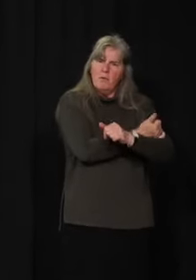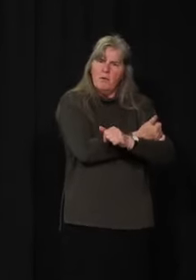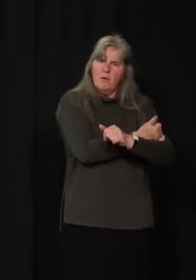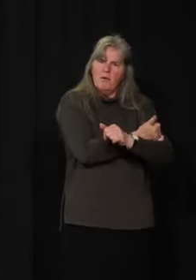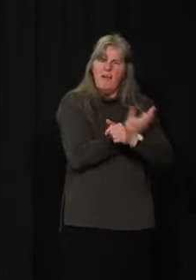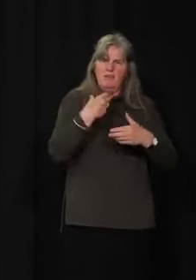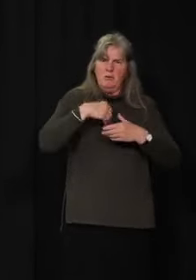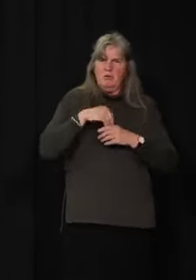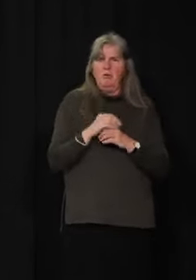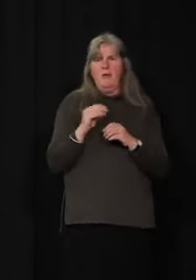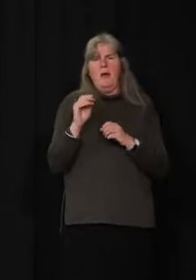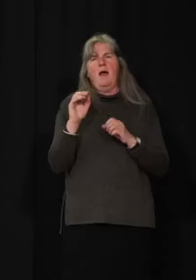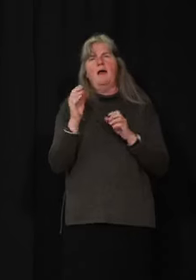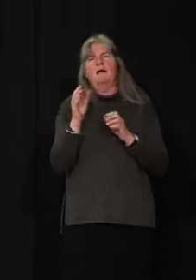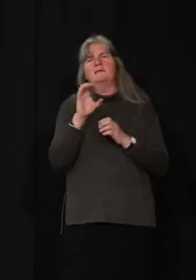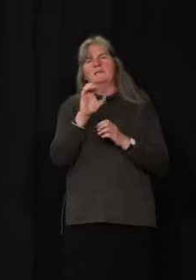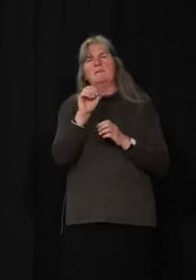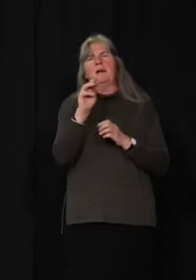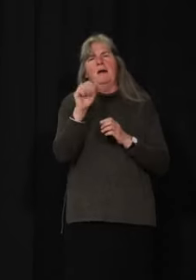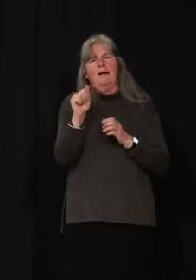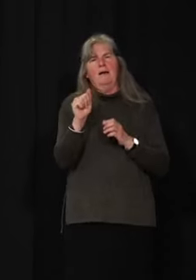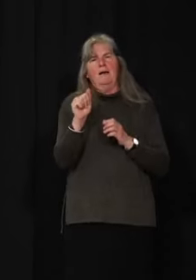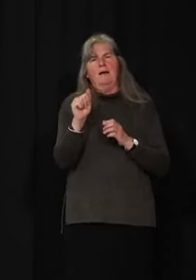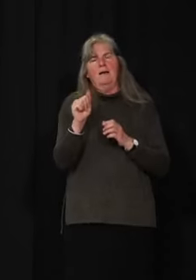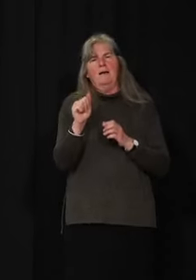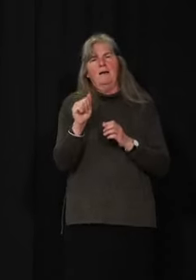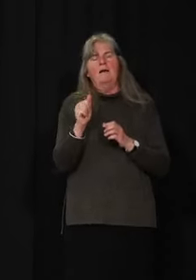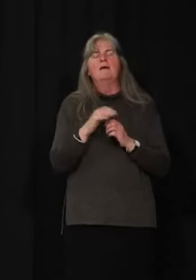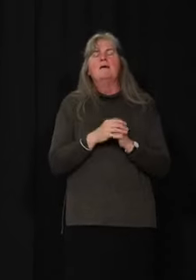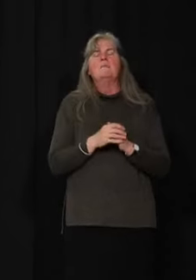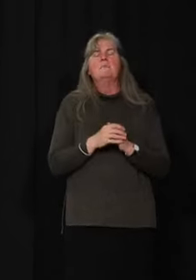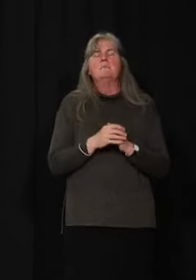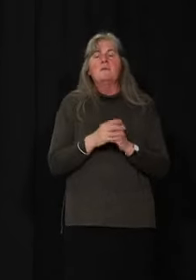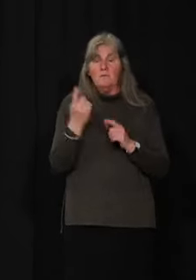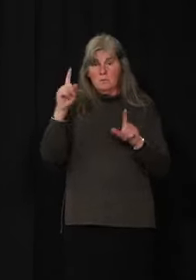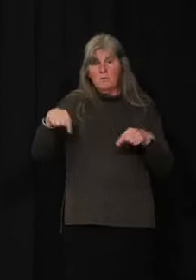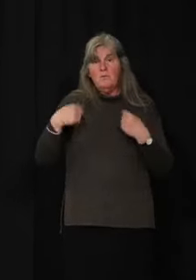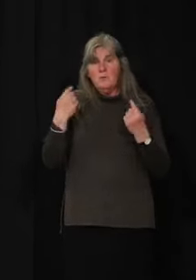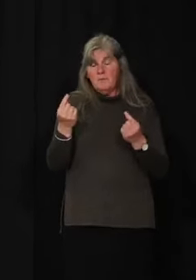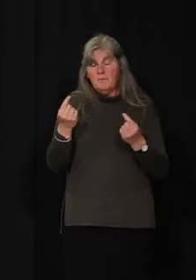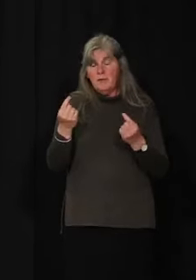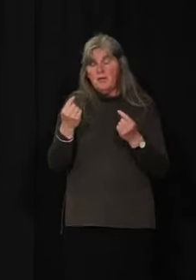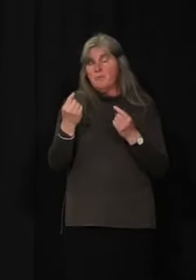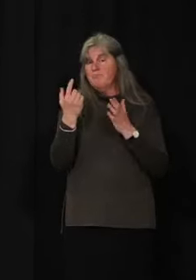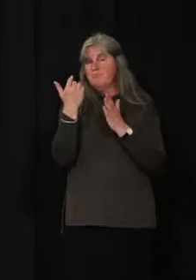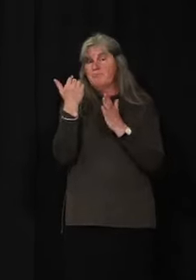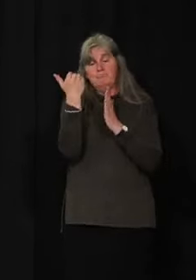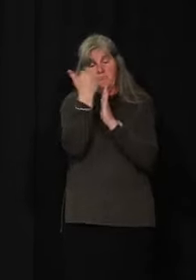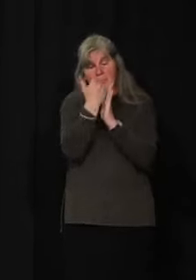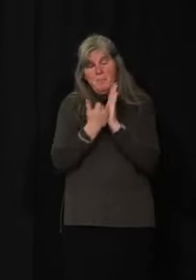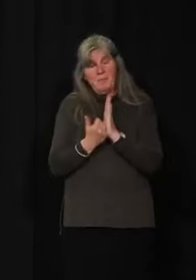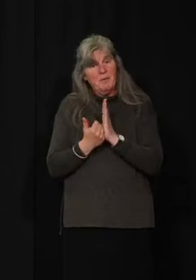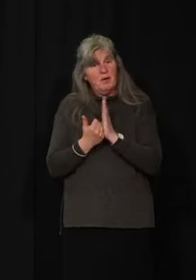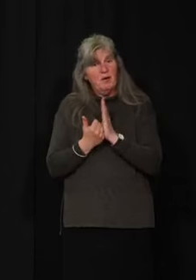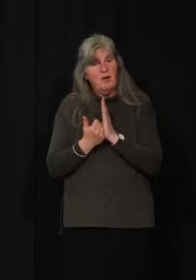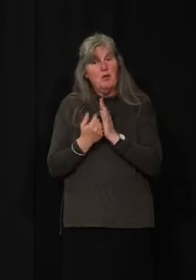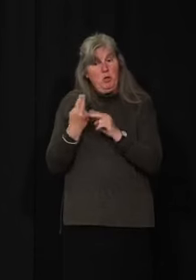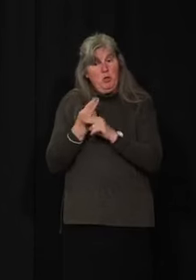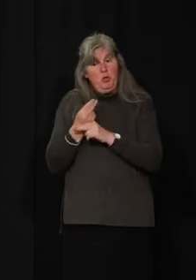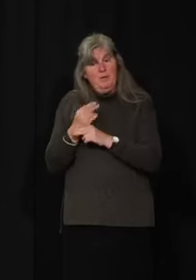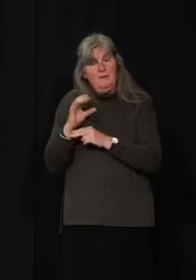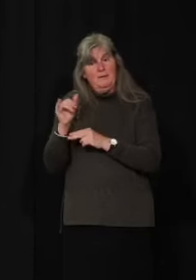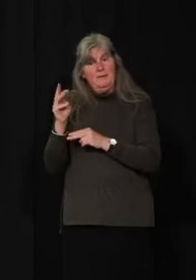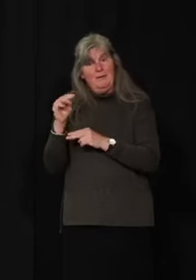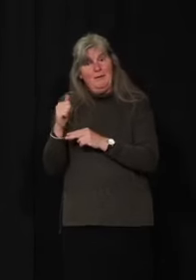doubt about that. Now, all the actions that our government has taken under SEMA are to protect the health and the safety of Yukoners